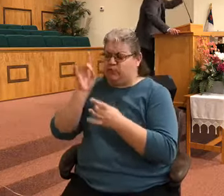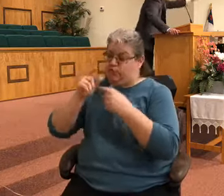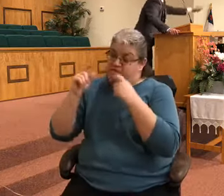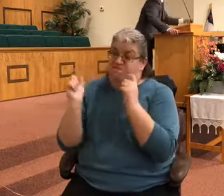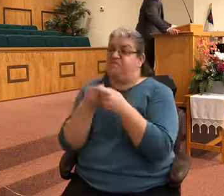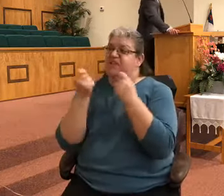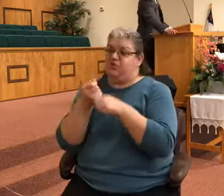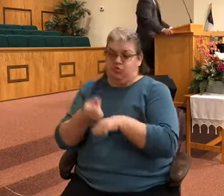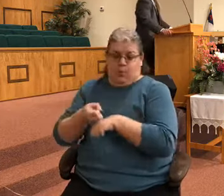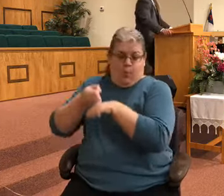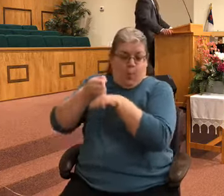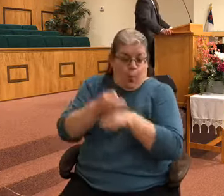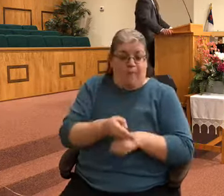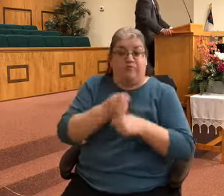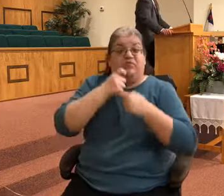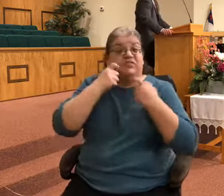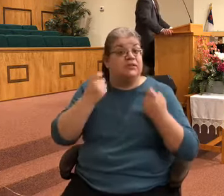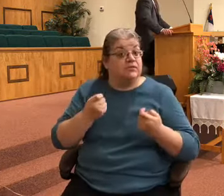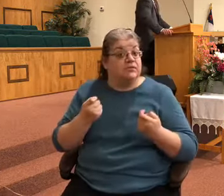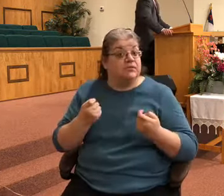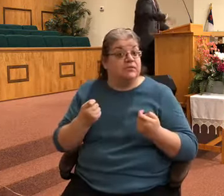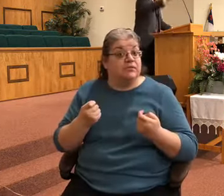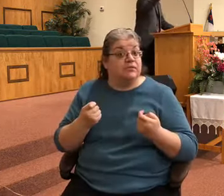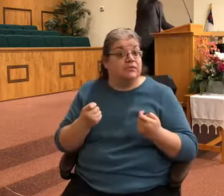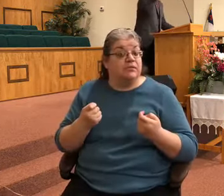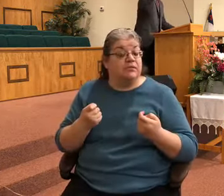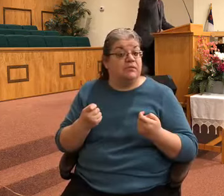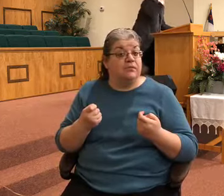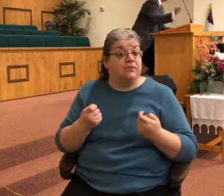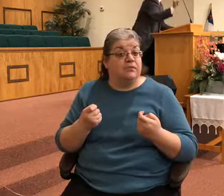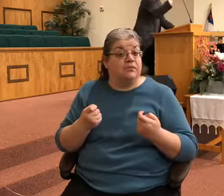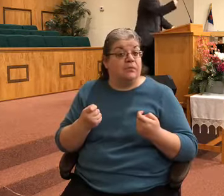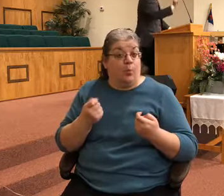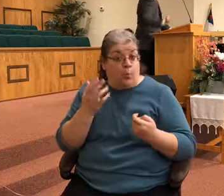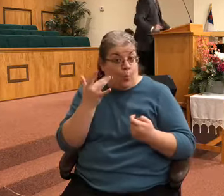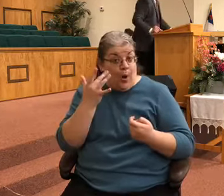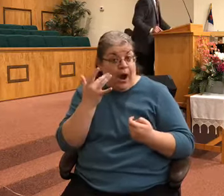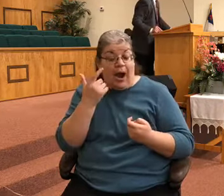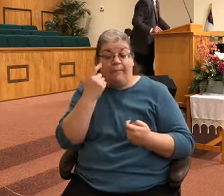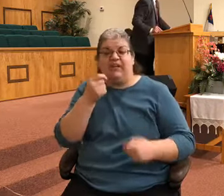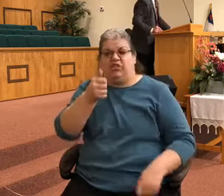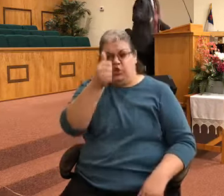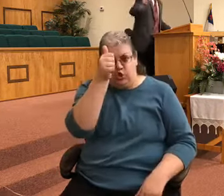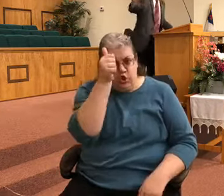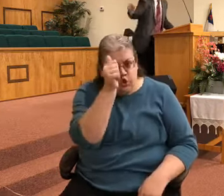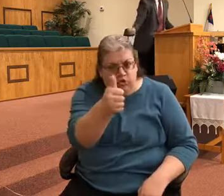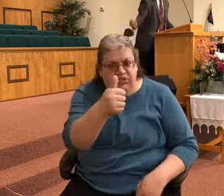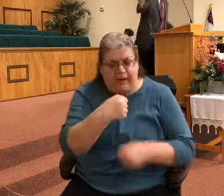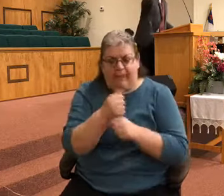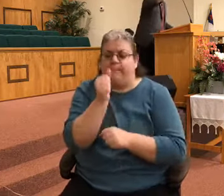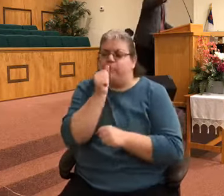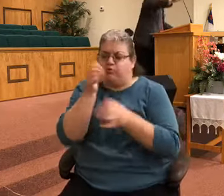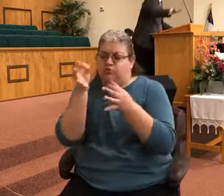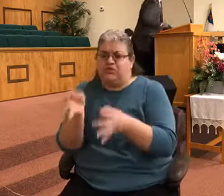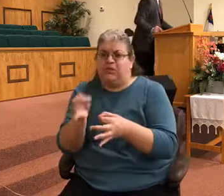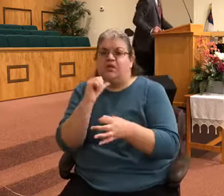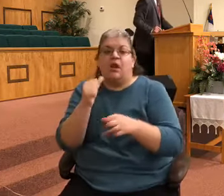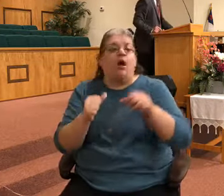sin, it's going to be because you made personal decisions, not somebody else making them for you.